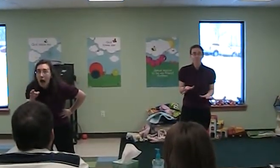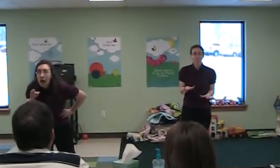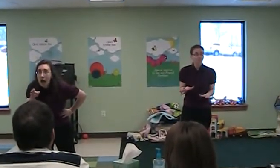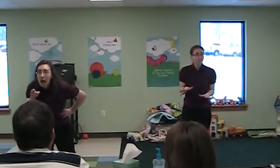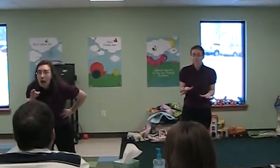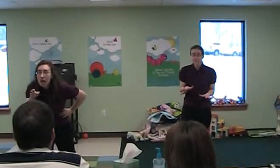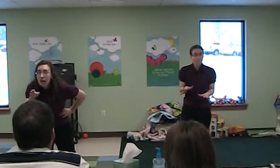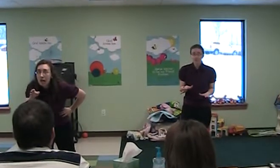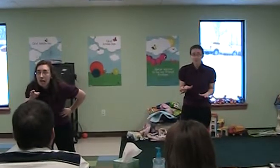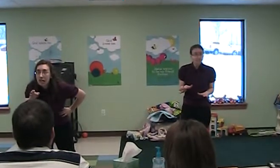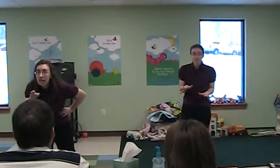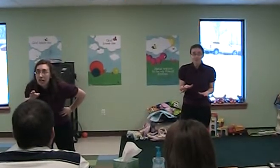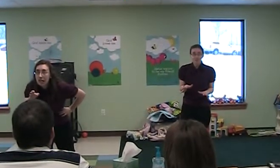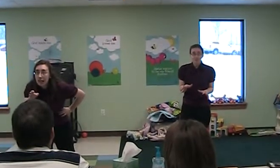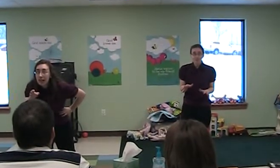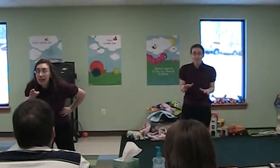Uh... Is he dead?